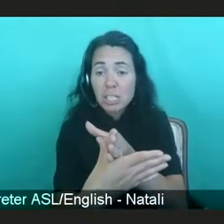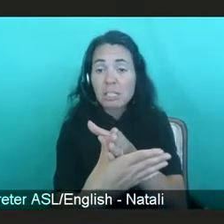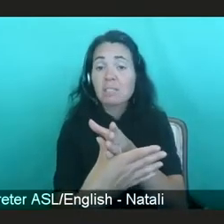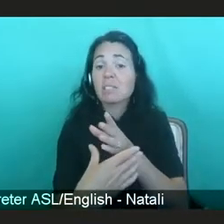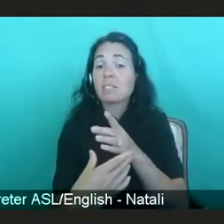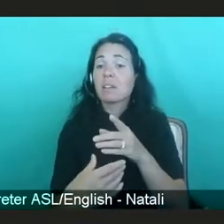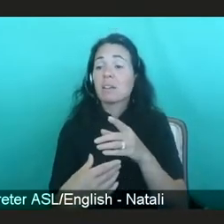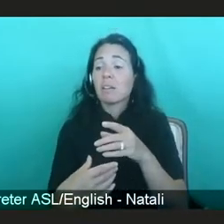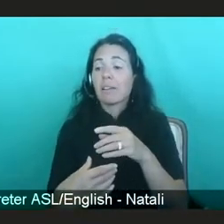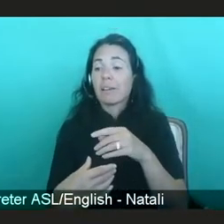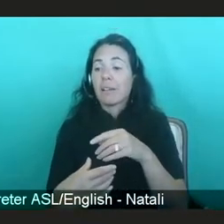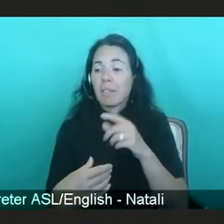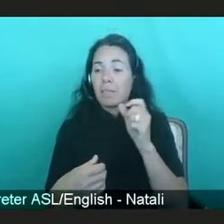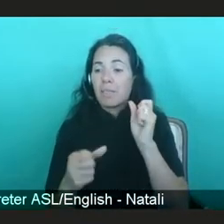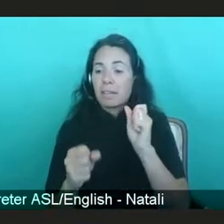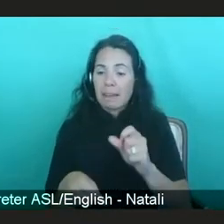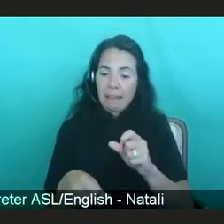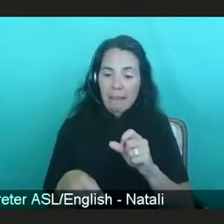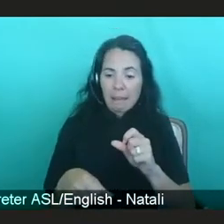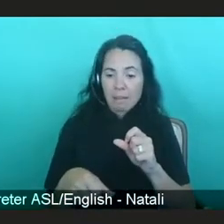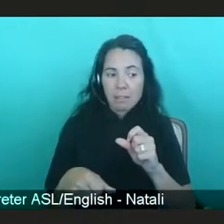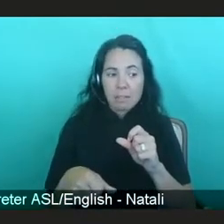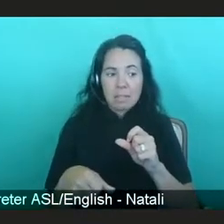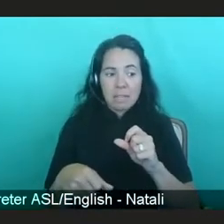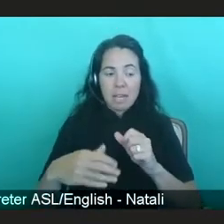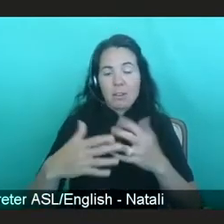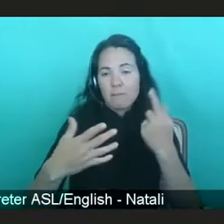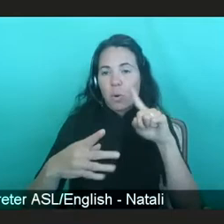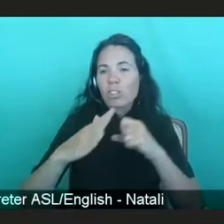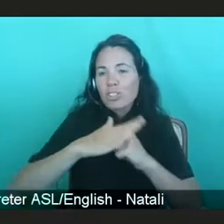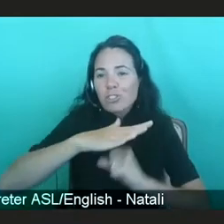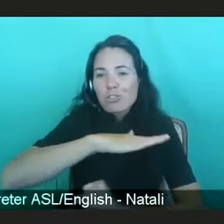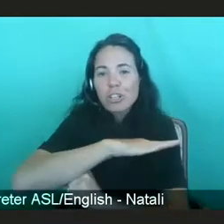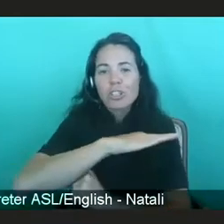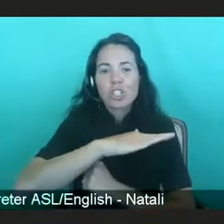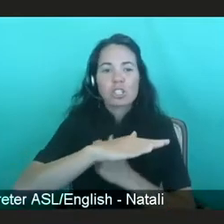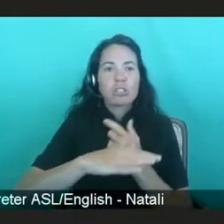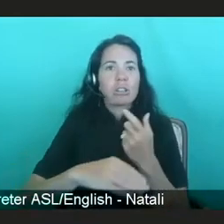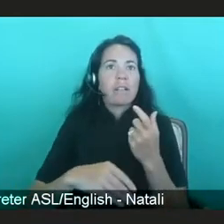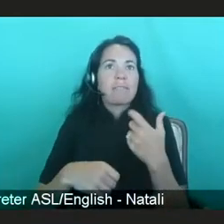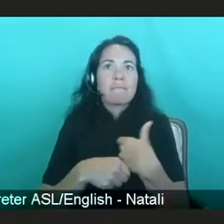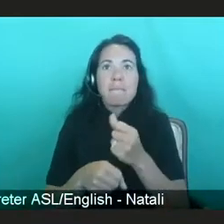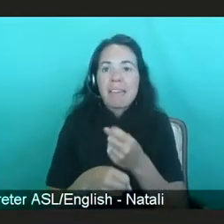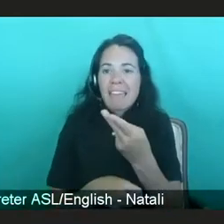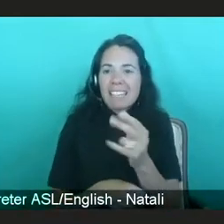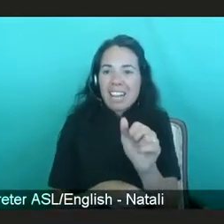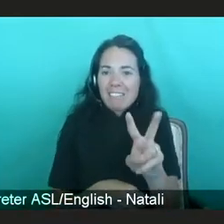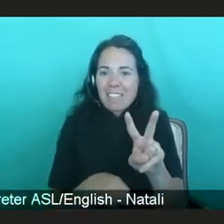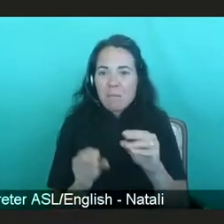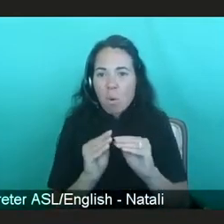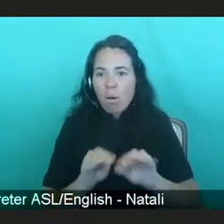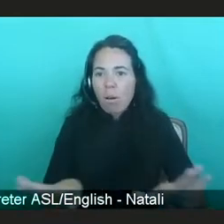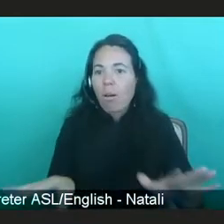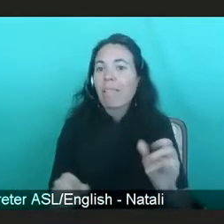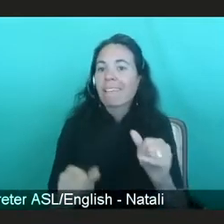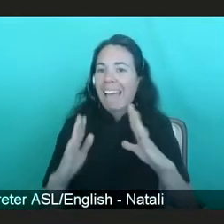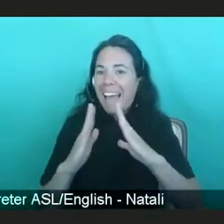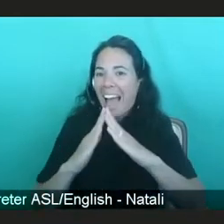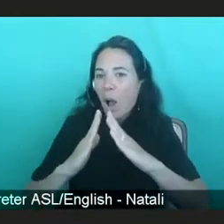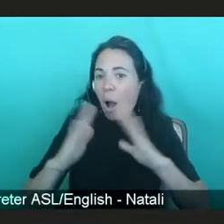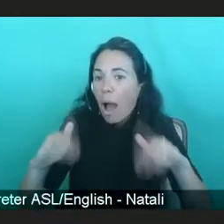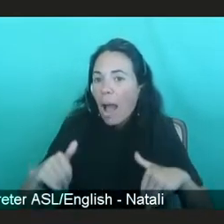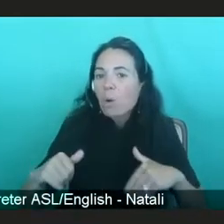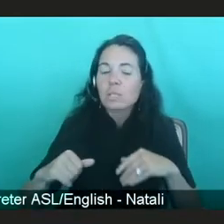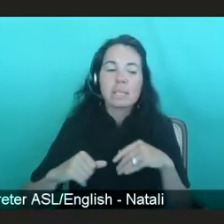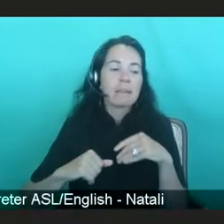acquiring HIV more likely. Housing and poverty are examples. We need increased research